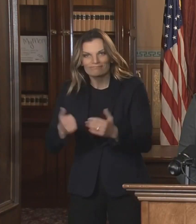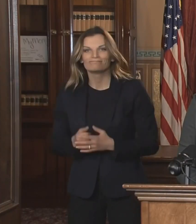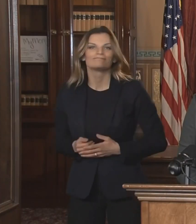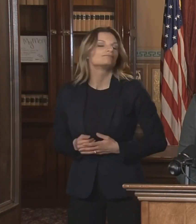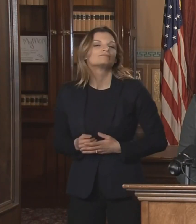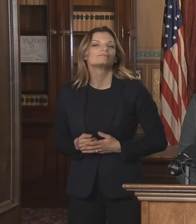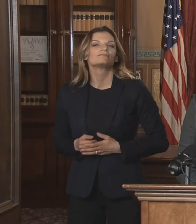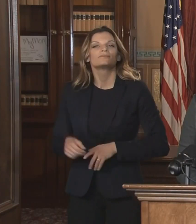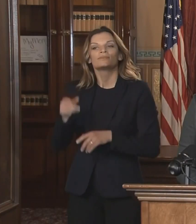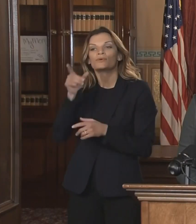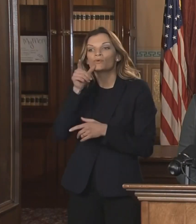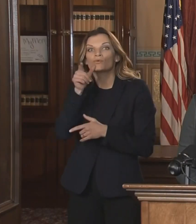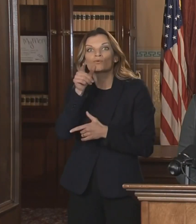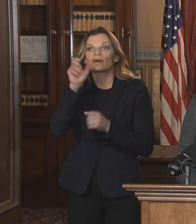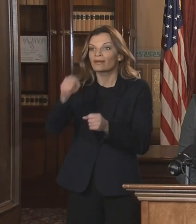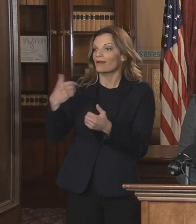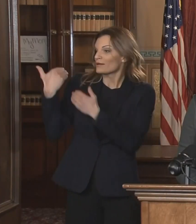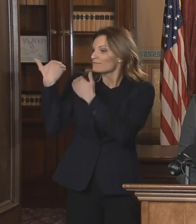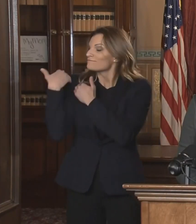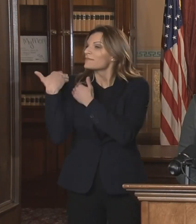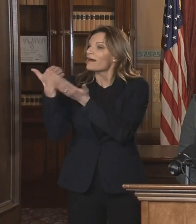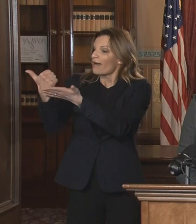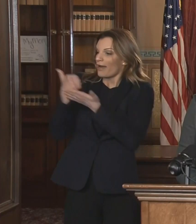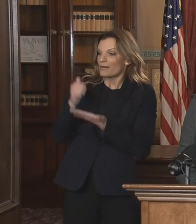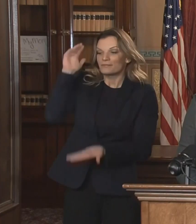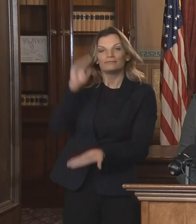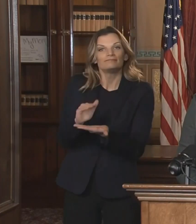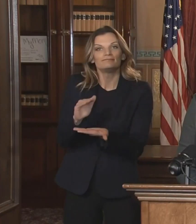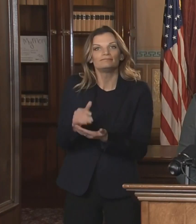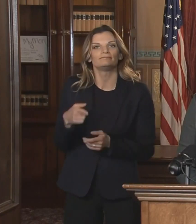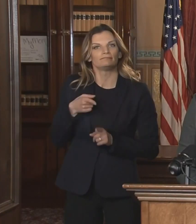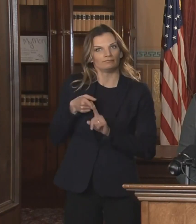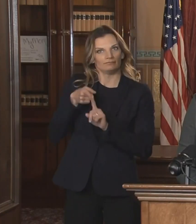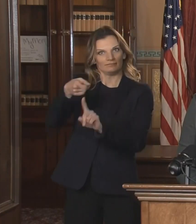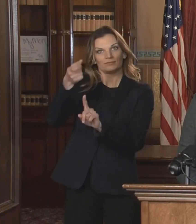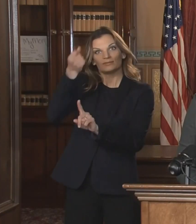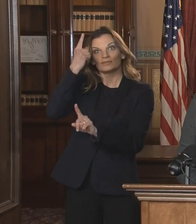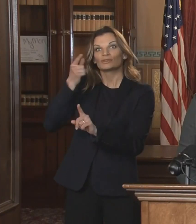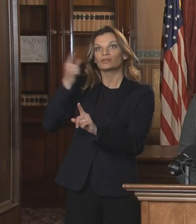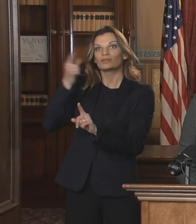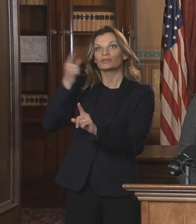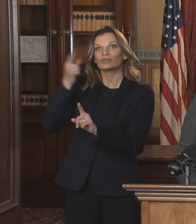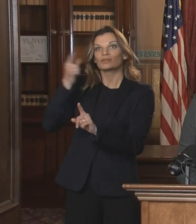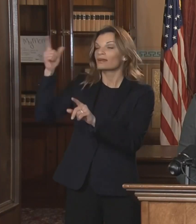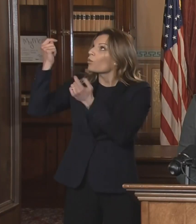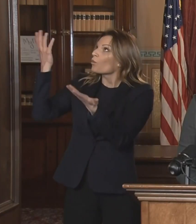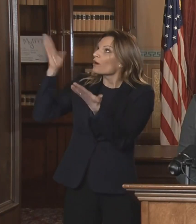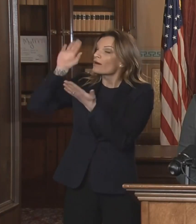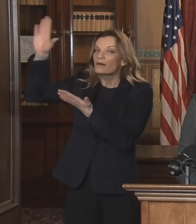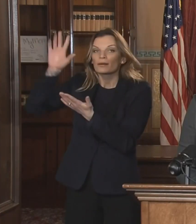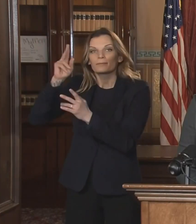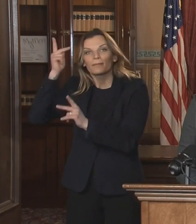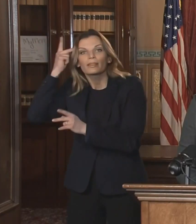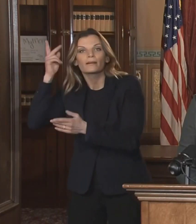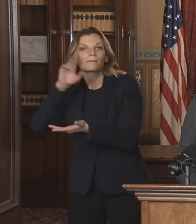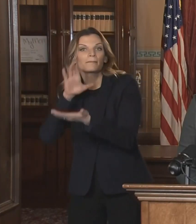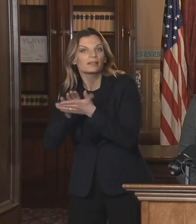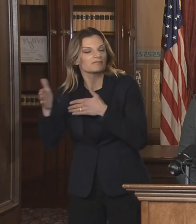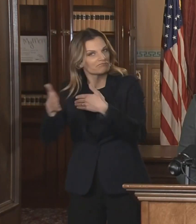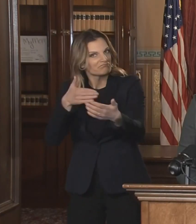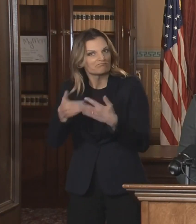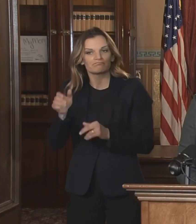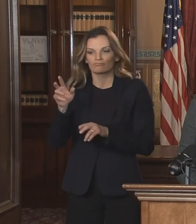working together in a bipartisan way to get it done. Last week, I sent a letter to the Michigan Legislature